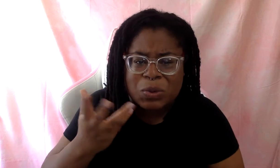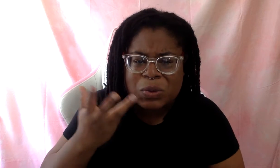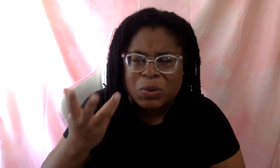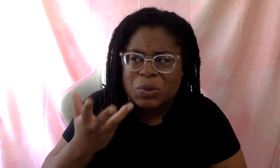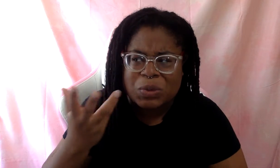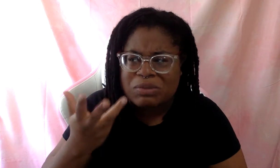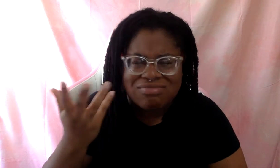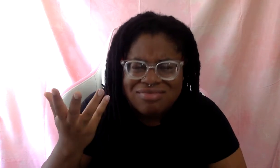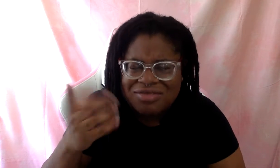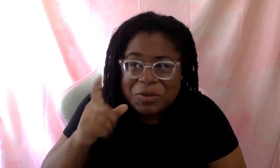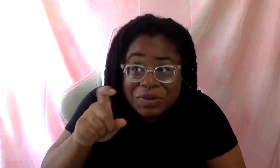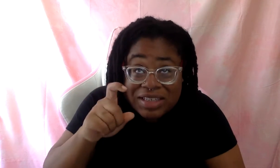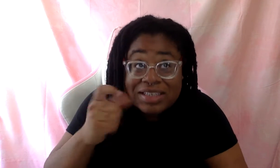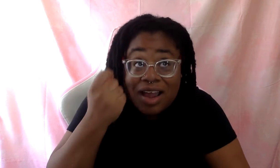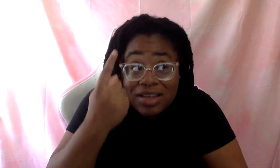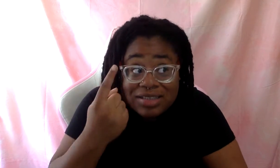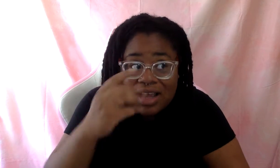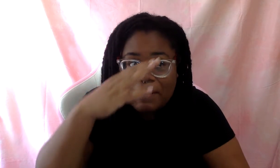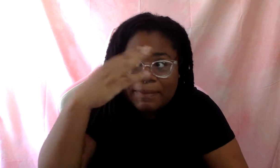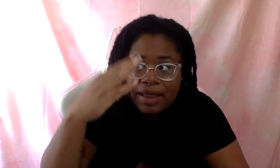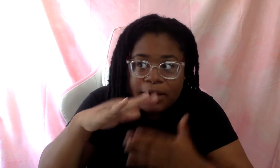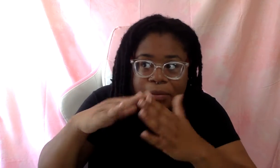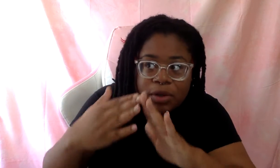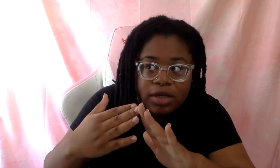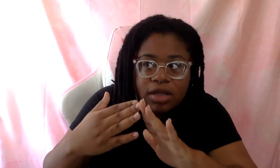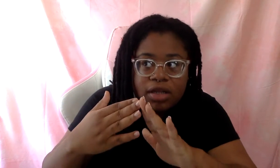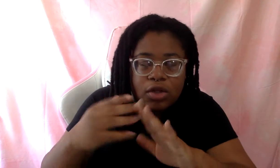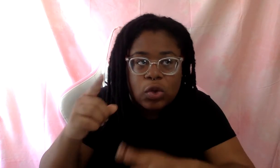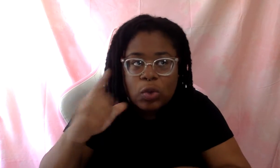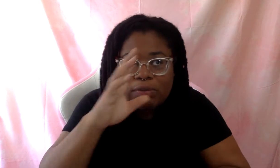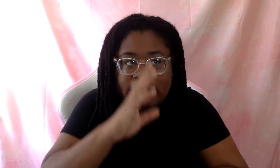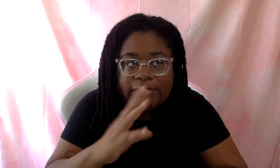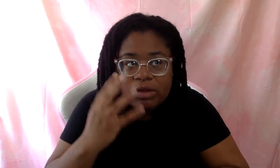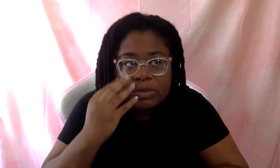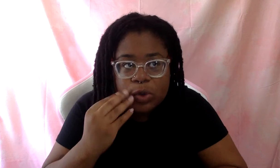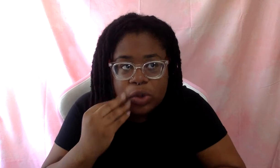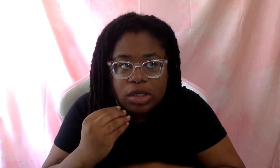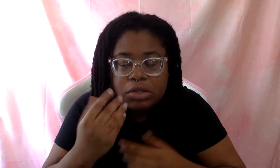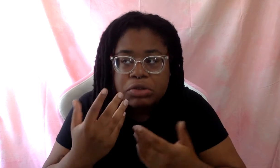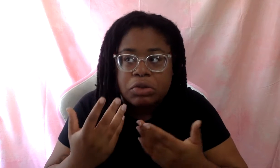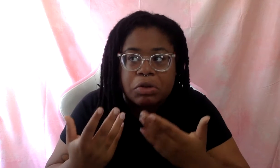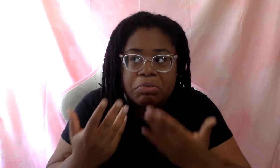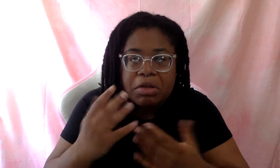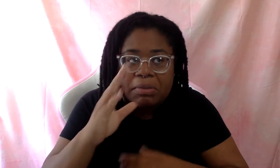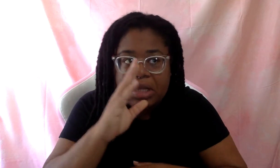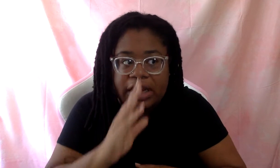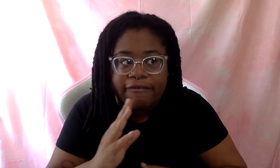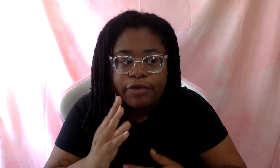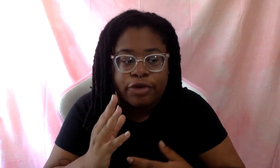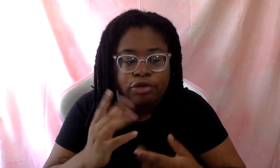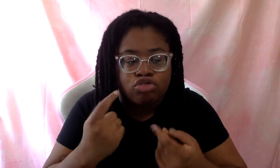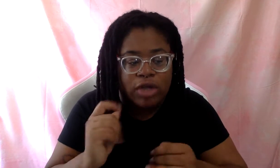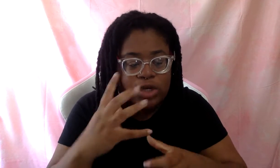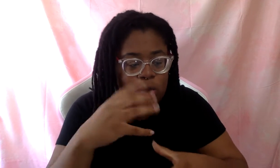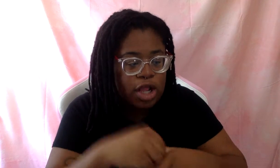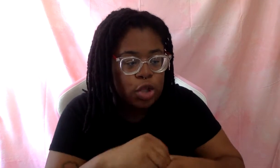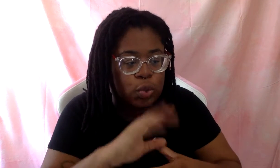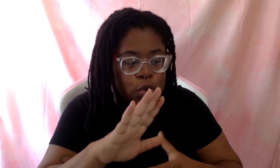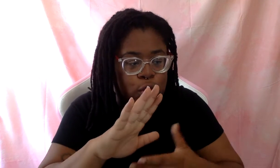Do you need to understand a community that you've not taken perhaps strides to include yourself in, work with,